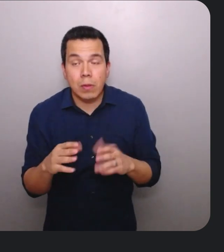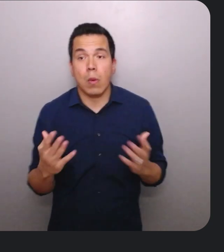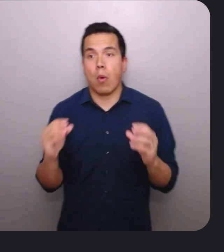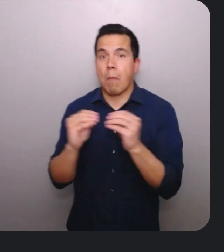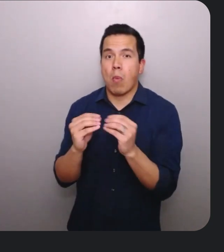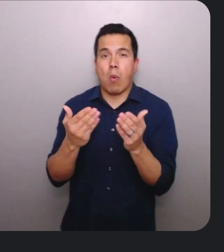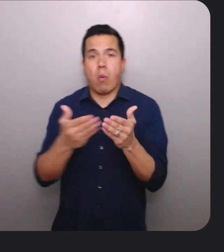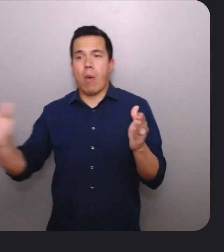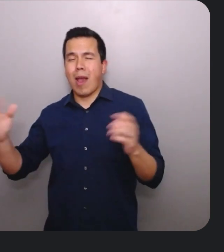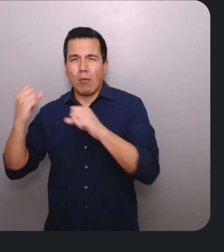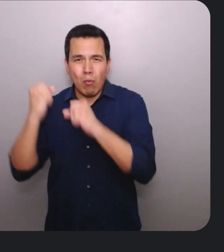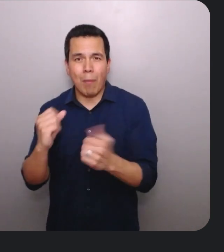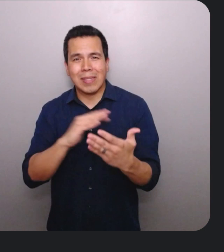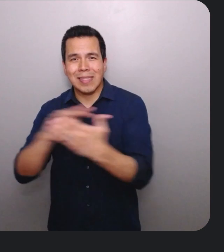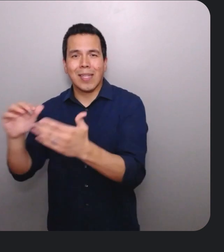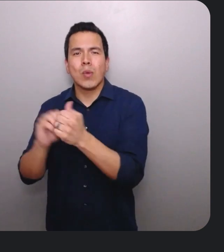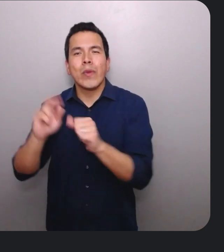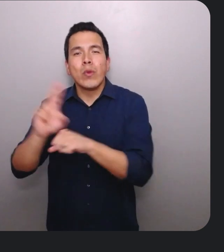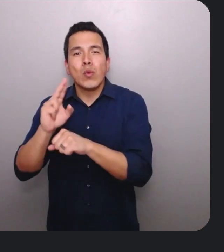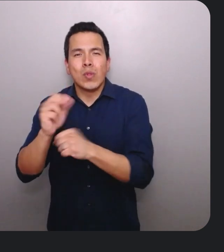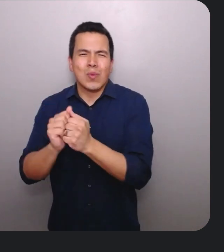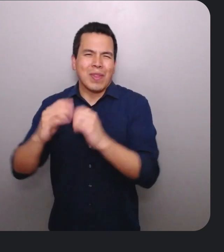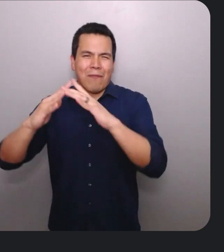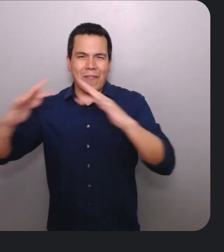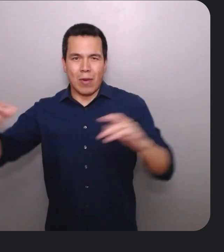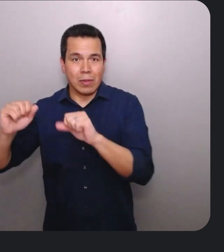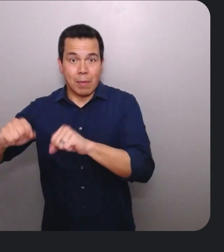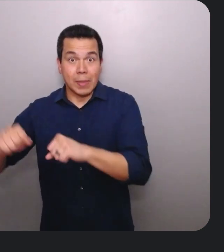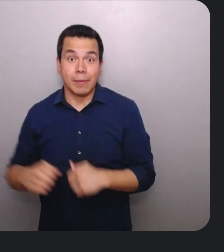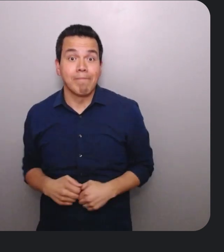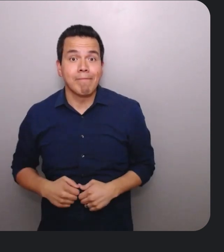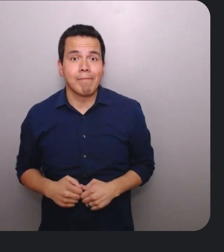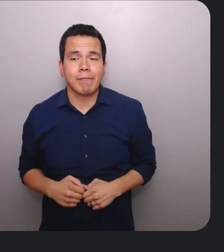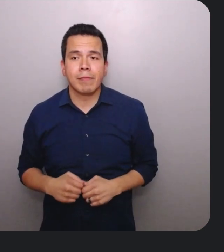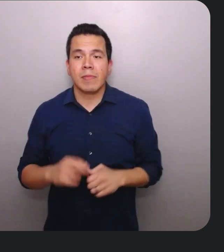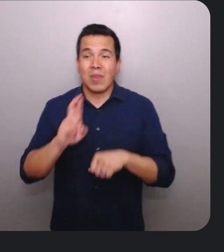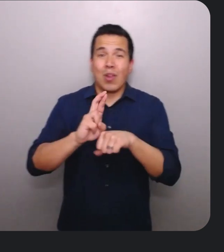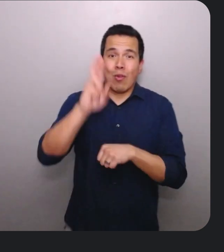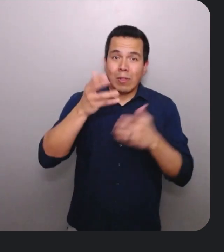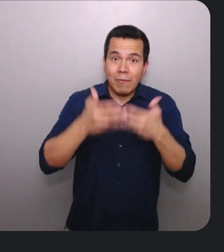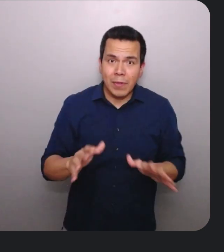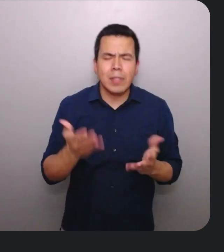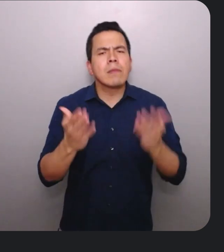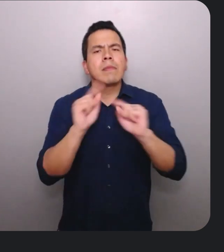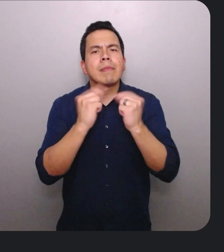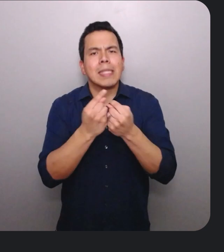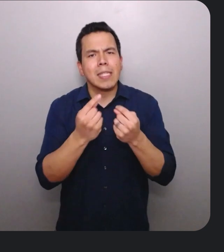to more robust studies with users with various abilities. After launch, the team might complete regression testing